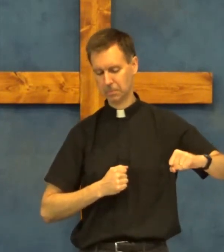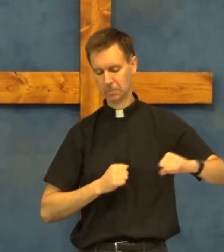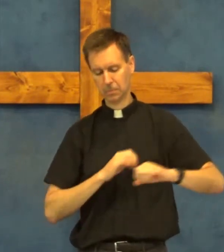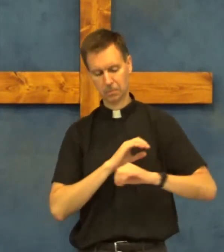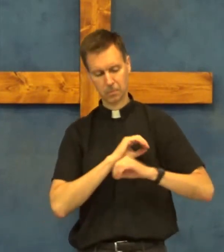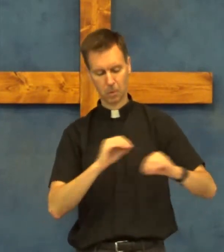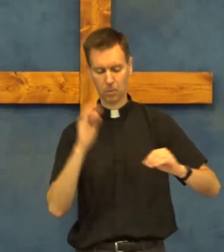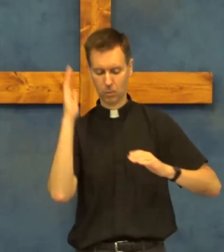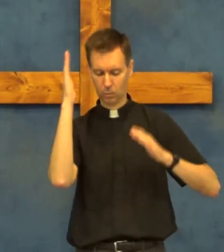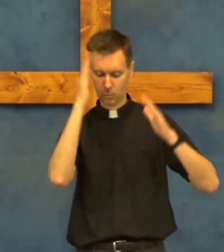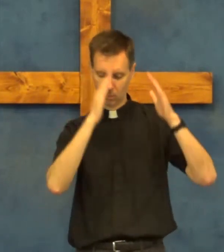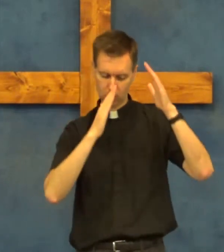evil